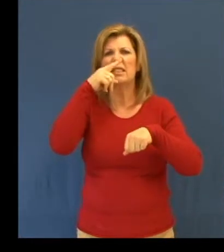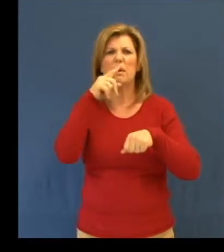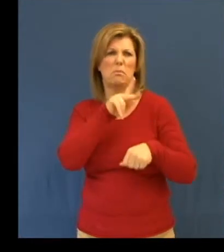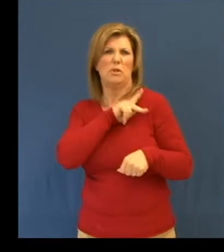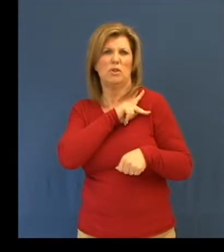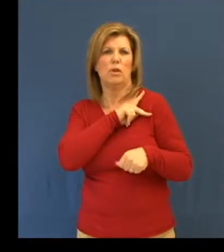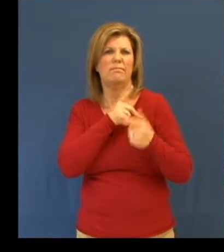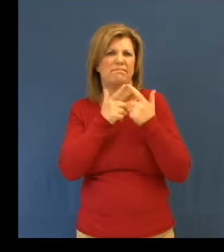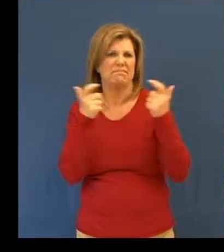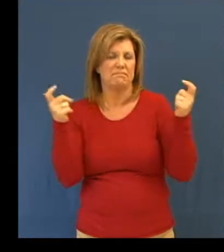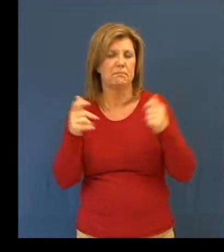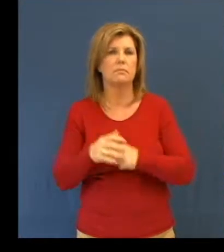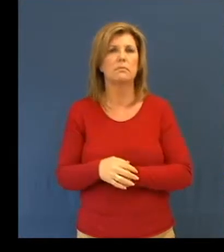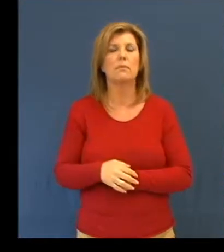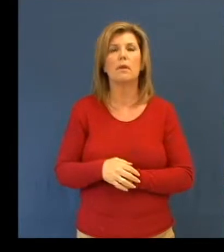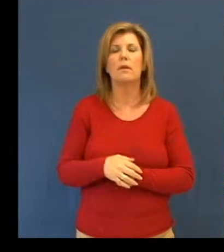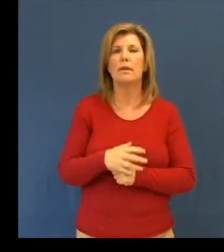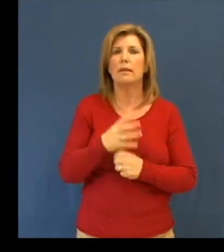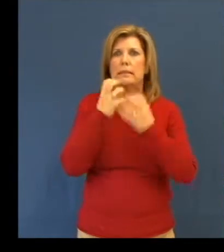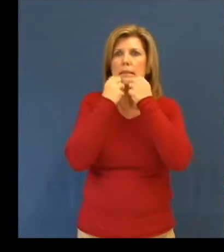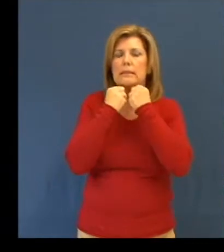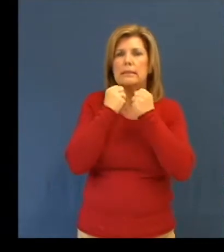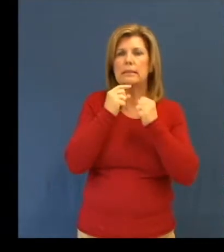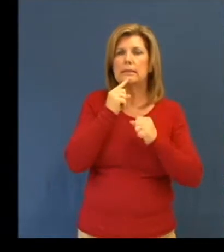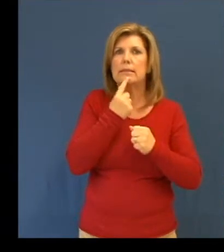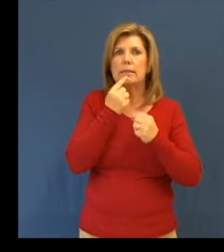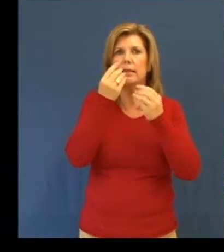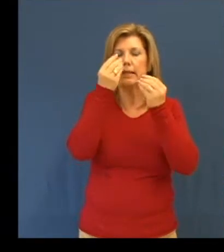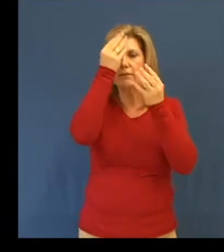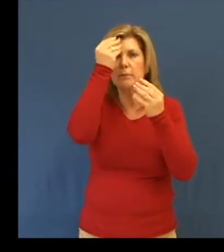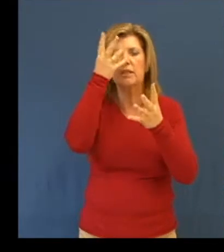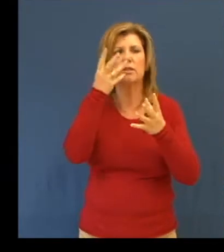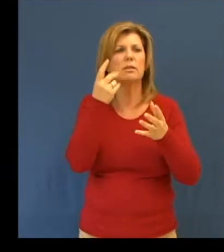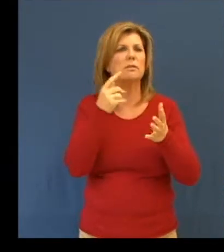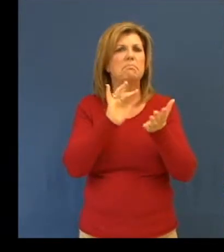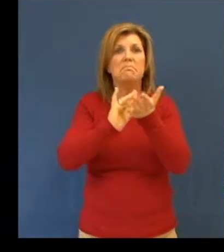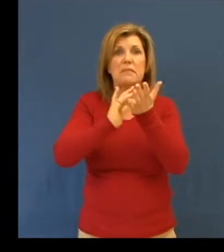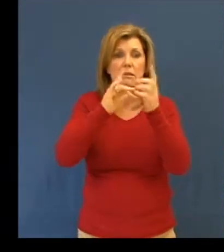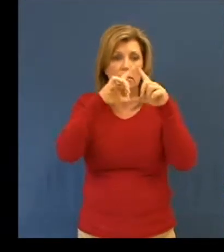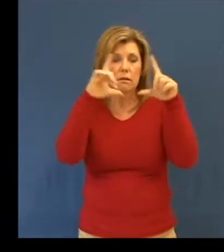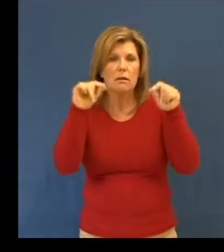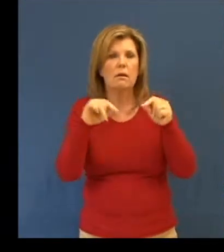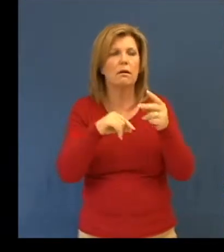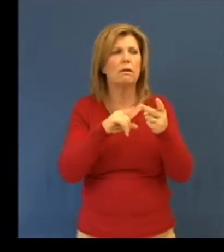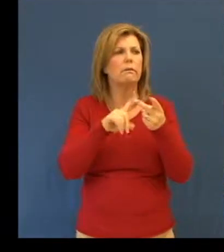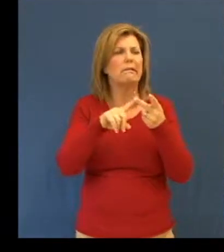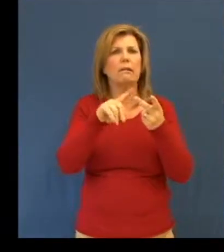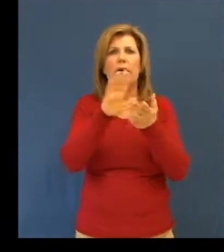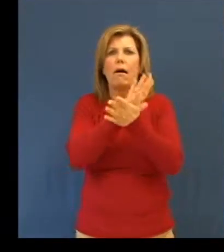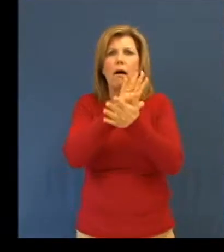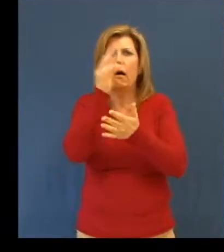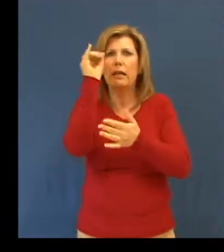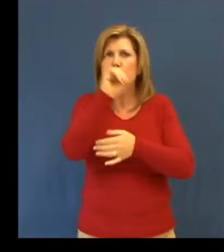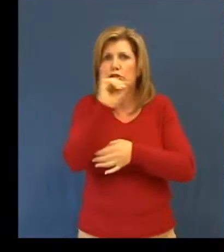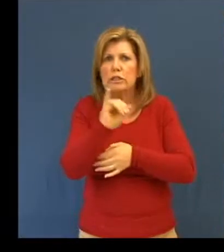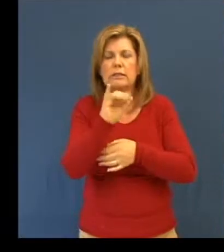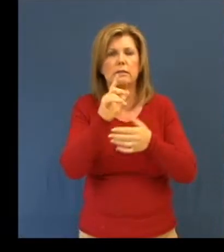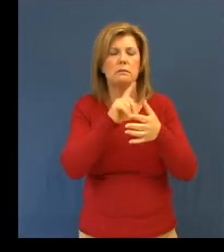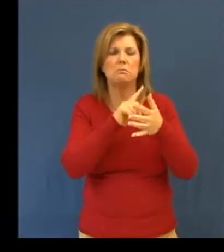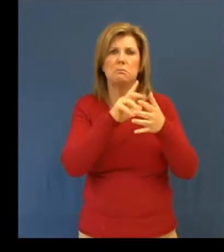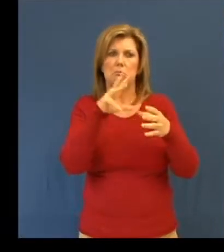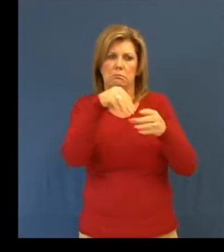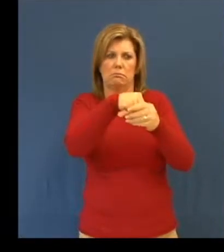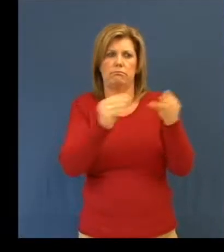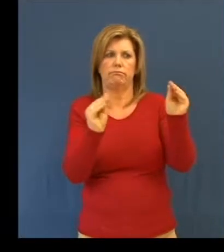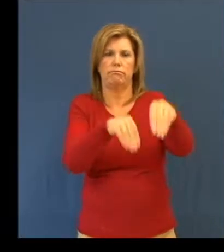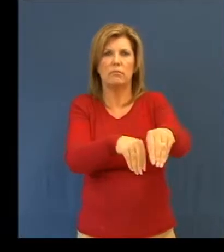toothbrushes. Important information such as copies of prescriptions and insurance documents. And some